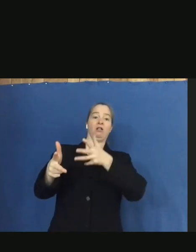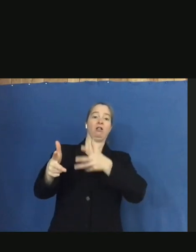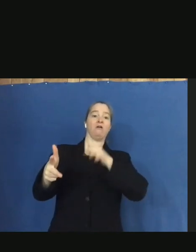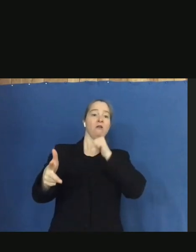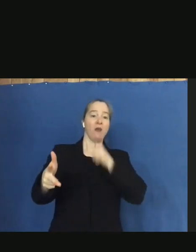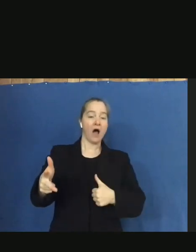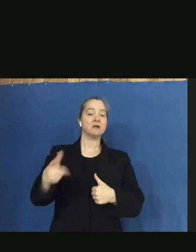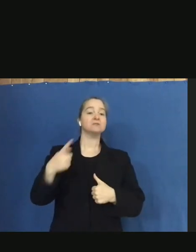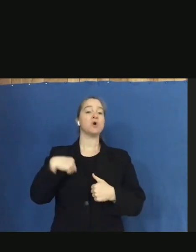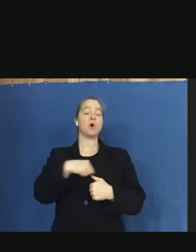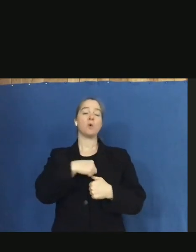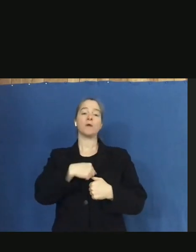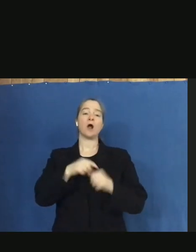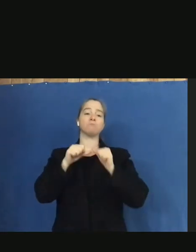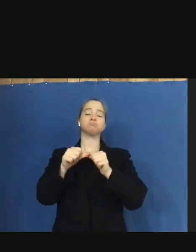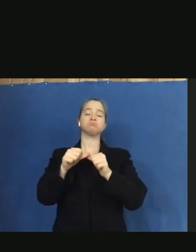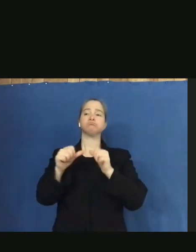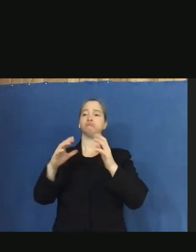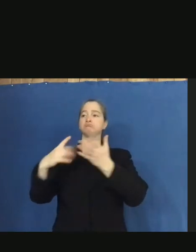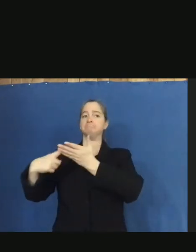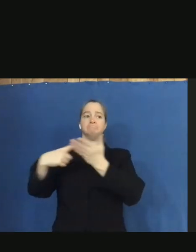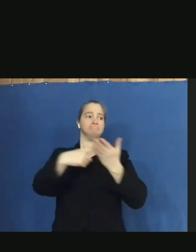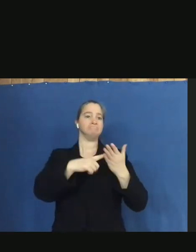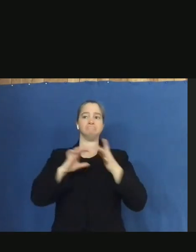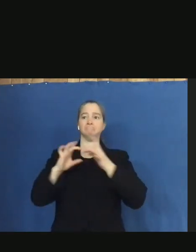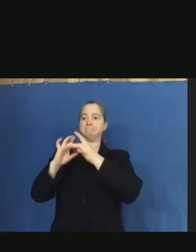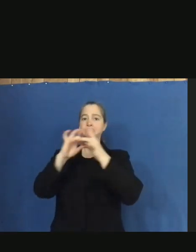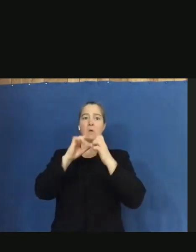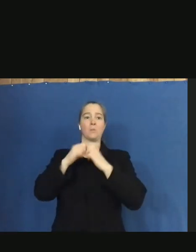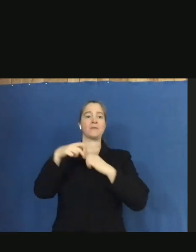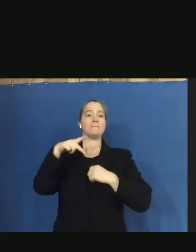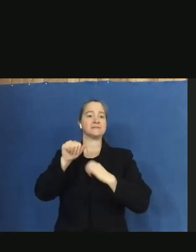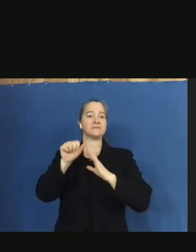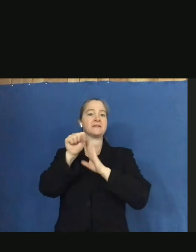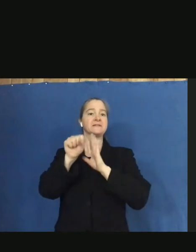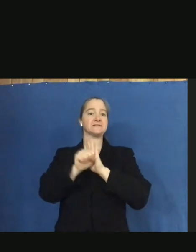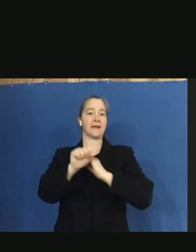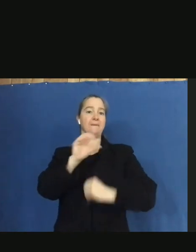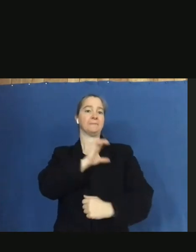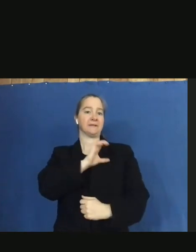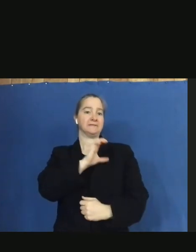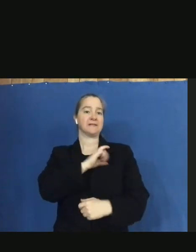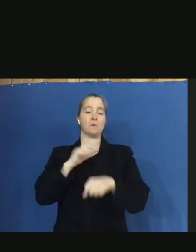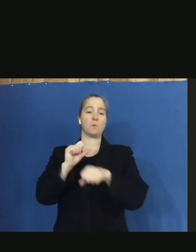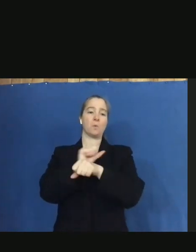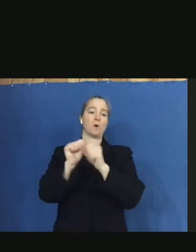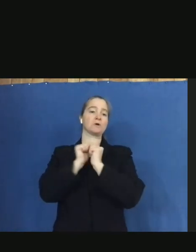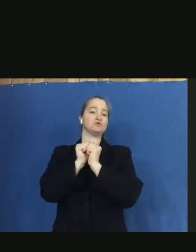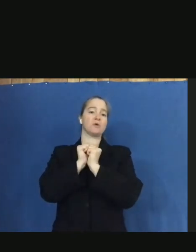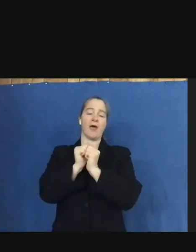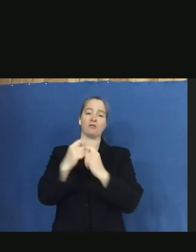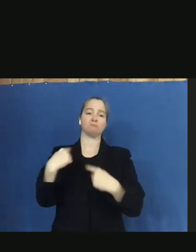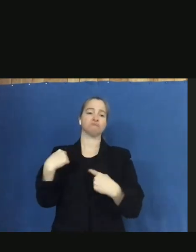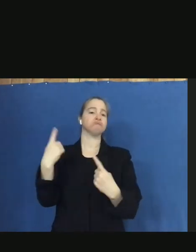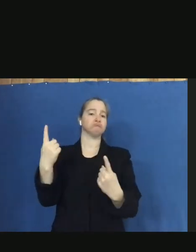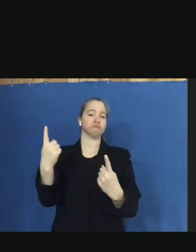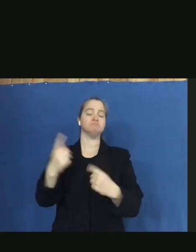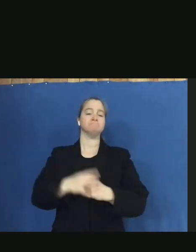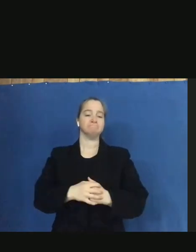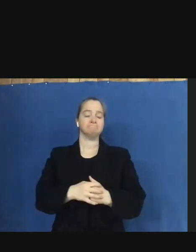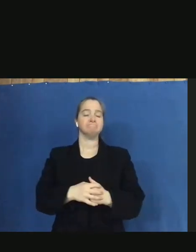are in constant communication with our Pennsylvania State Police and work together as those incidents do occur.